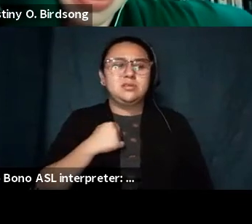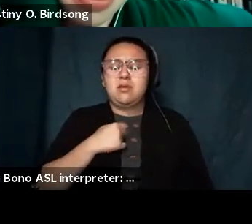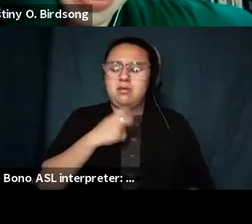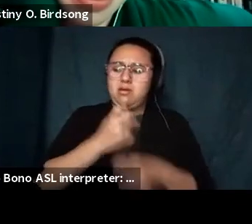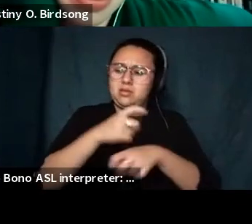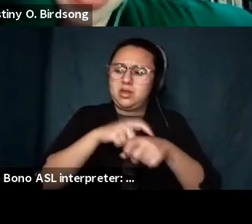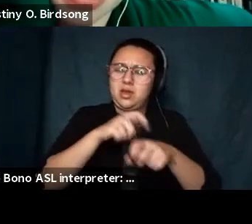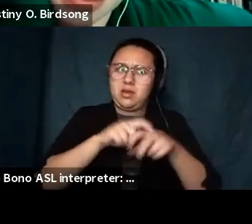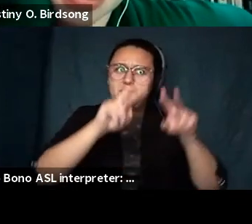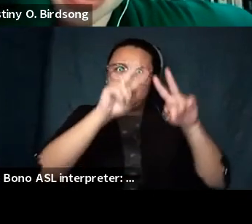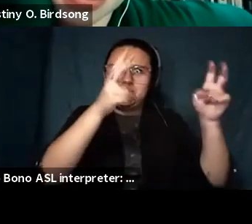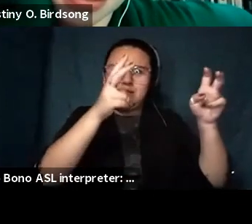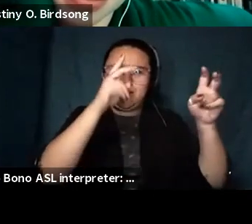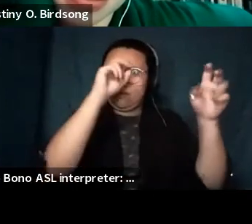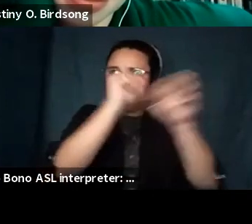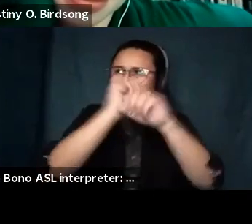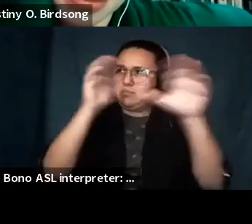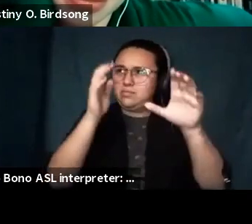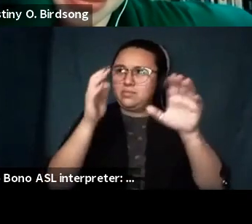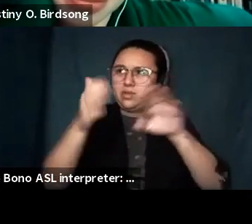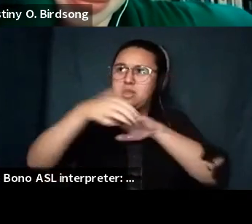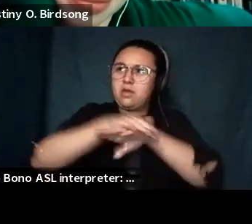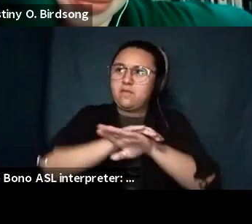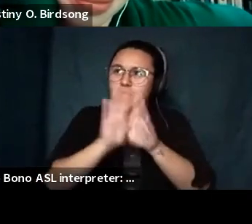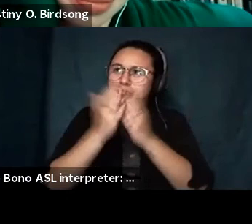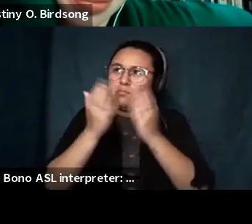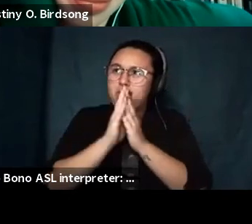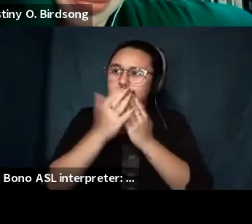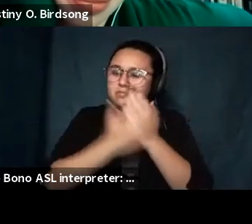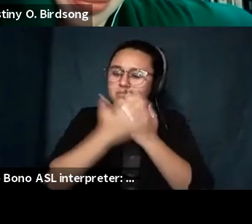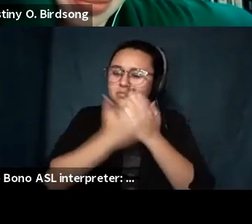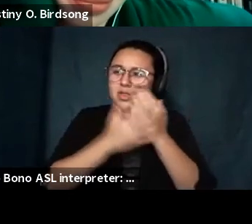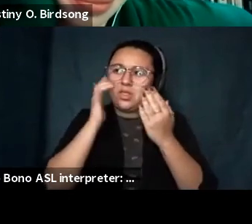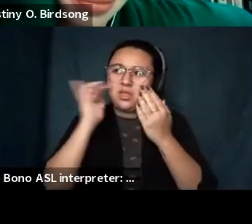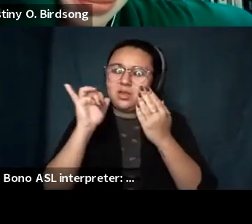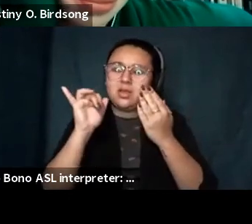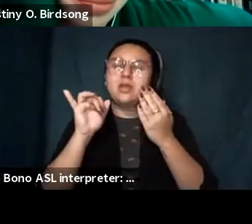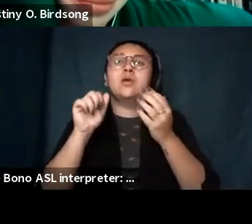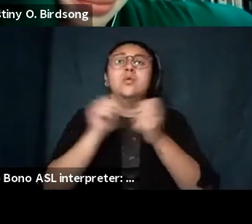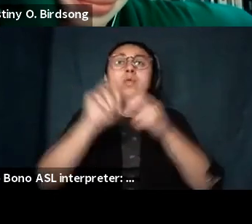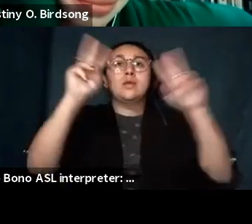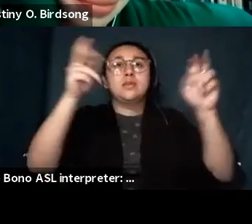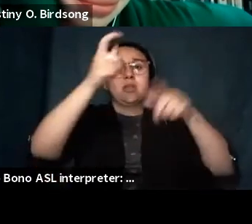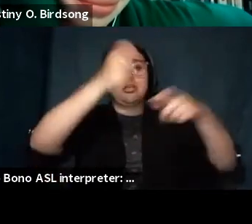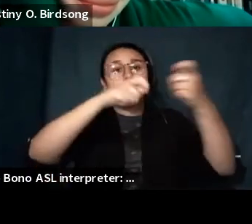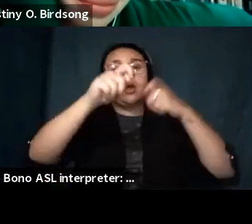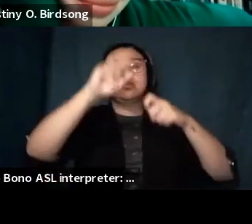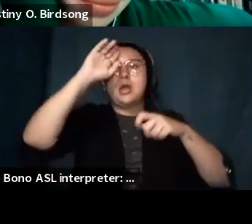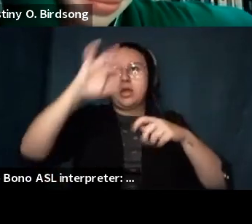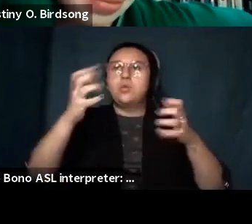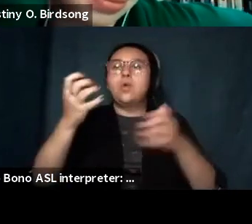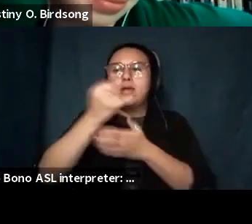of the other one so um with the title change i i knew that i'd wanted illustration so we started just like pulling through